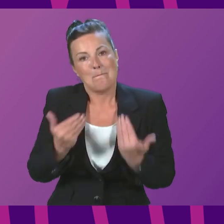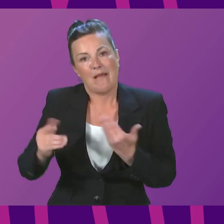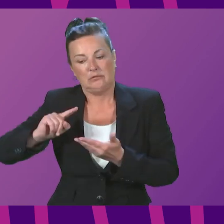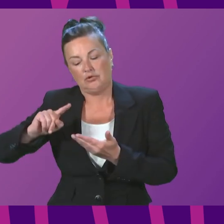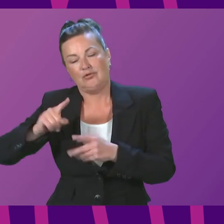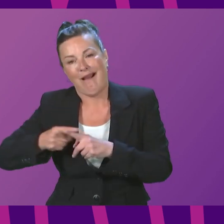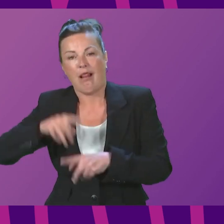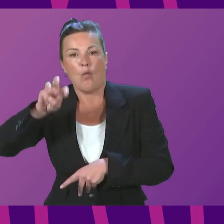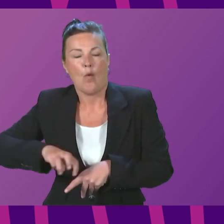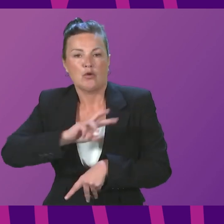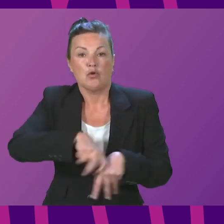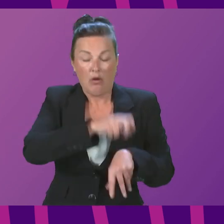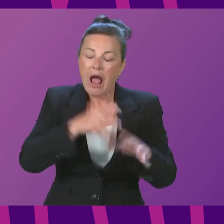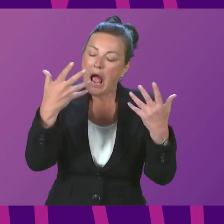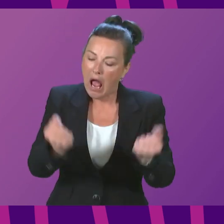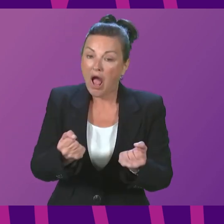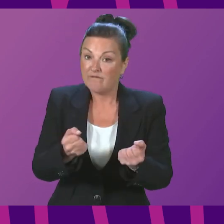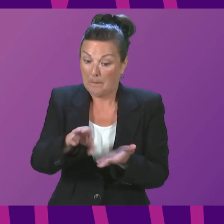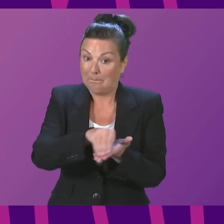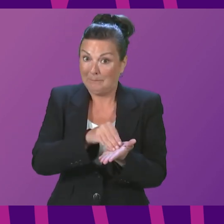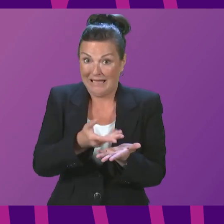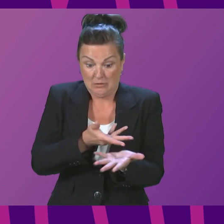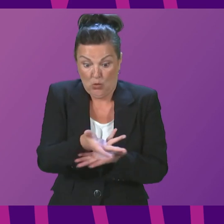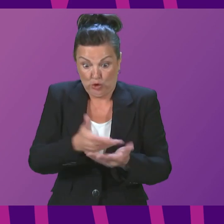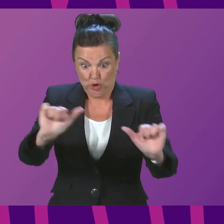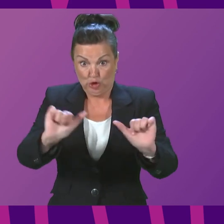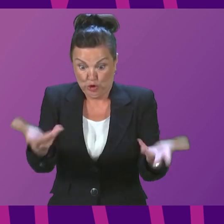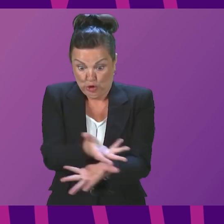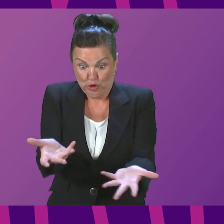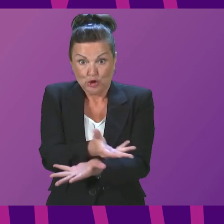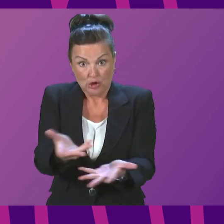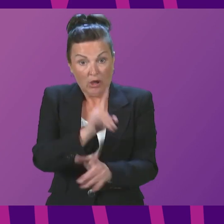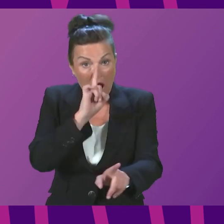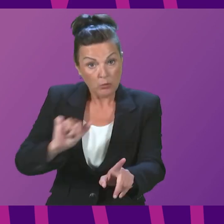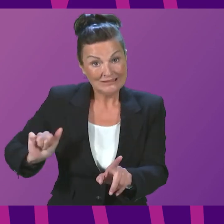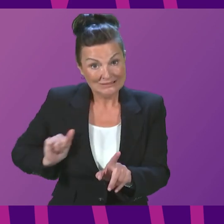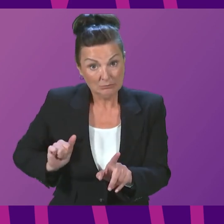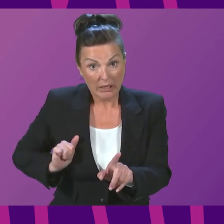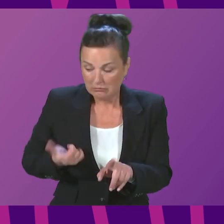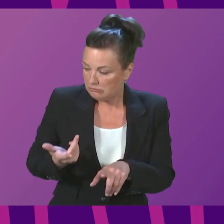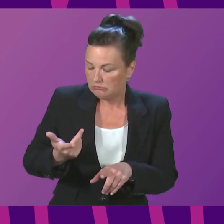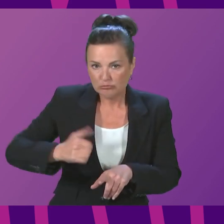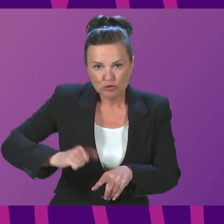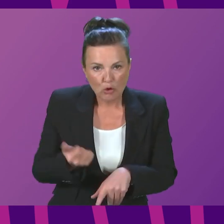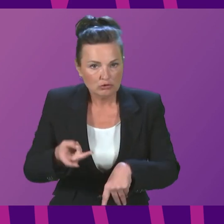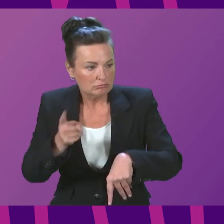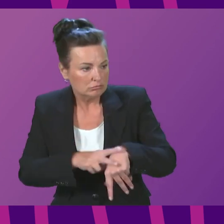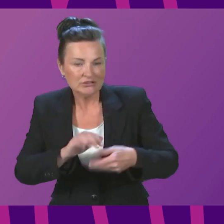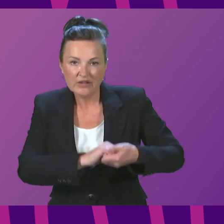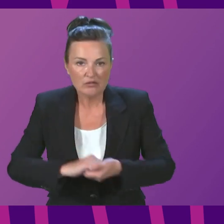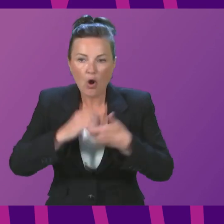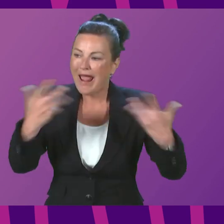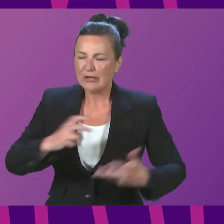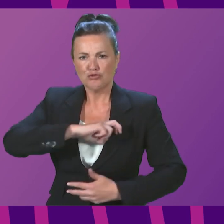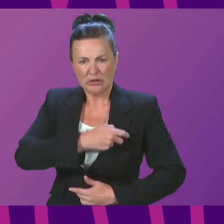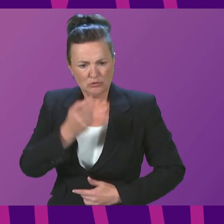There is a pay negotiation underway. I would fully expect the Scottish Police Federation and any trade union and professional organisation to